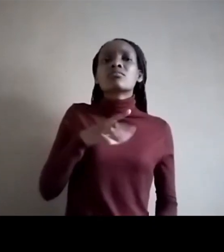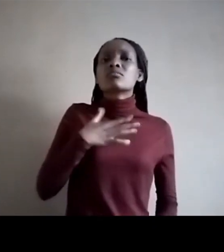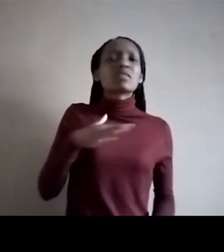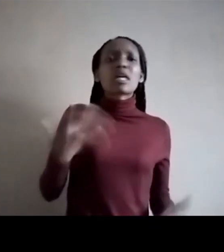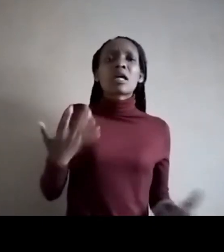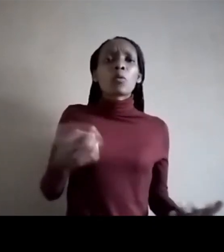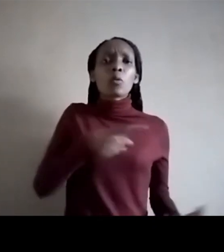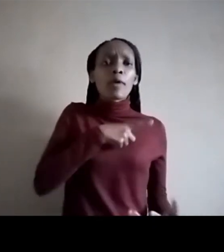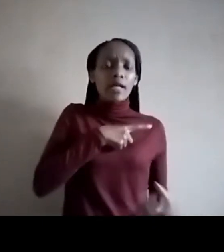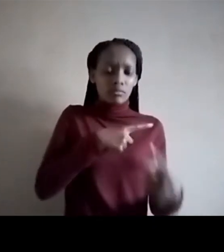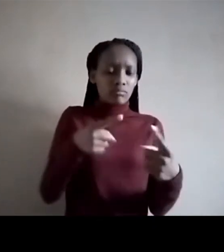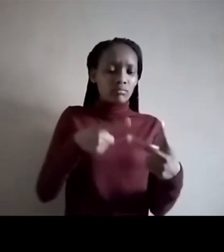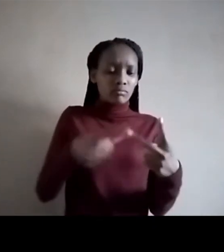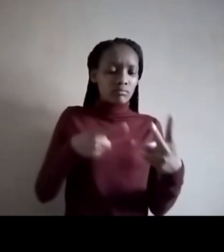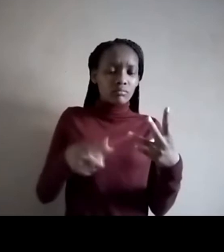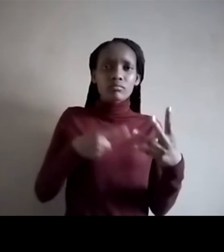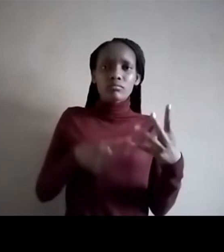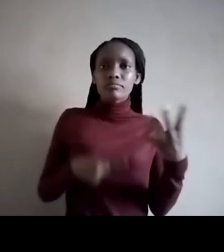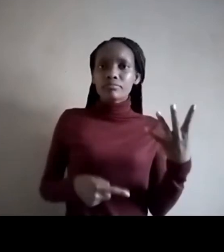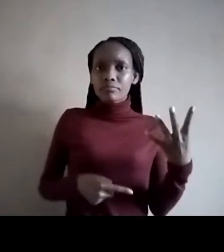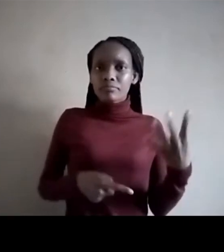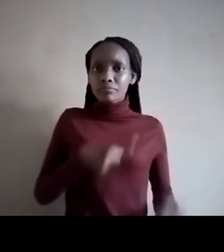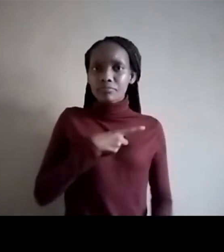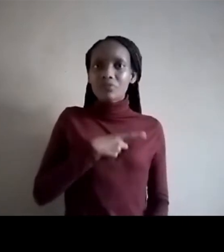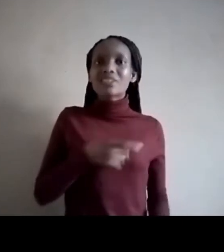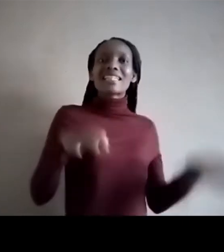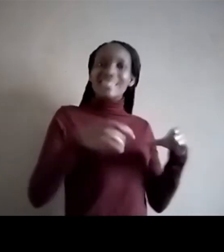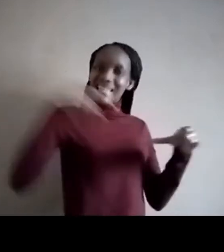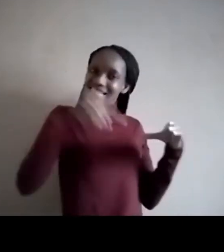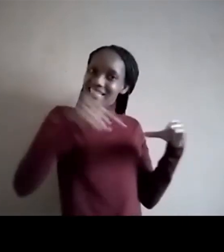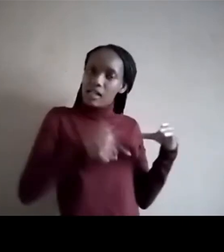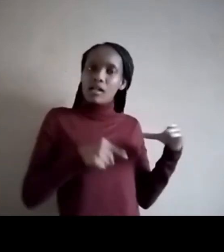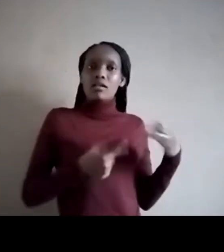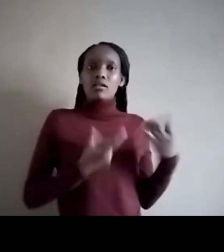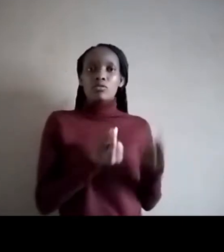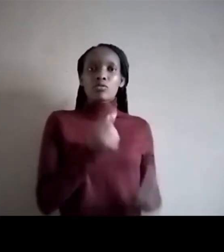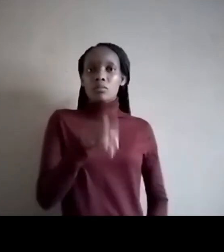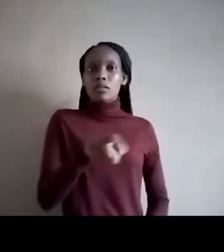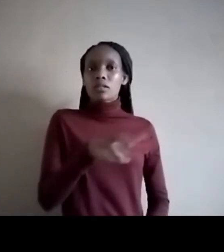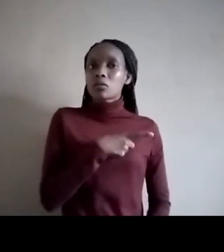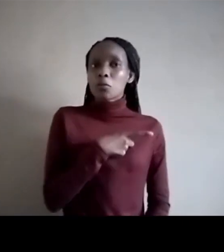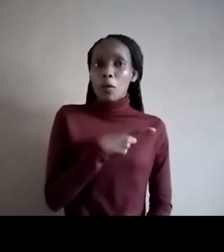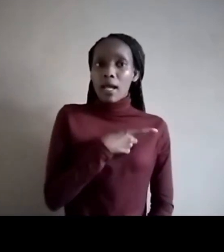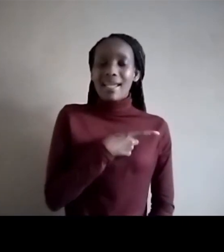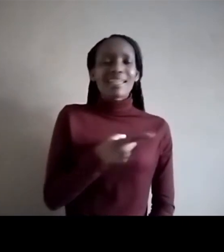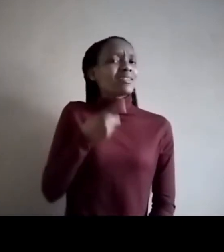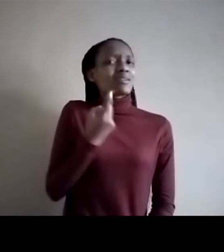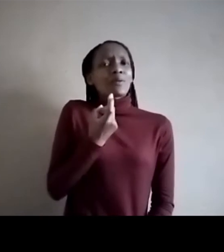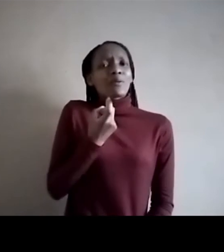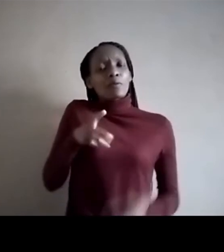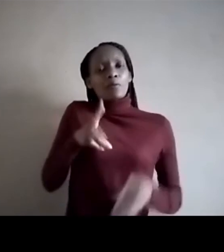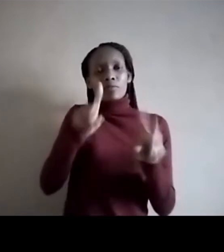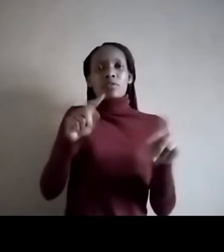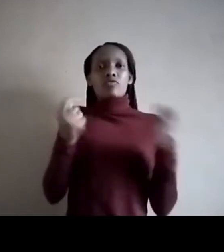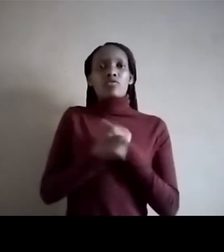and three. I cannot give you the one, two, and three, it's sector that would have to do that. Because that's the only, that's the only way you can ever change anything